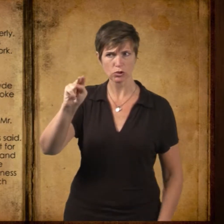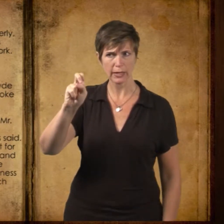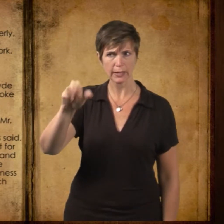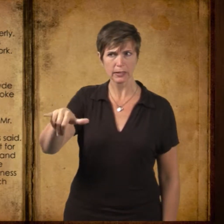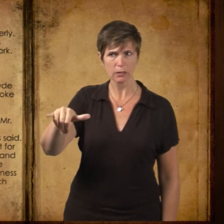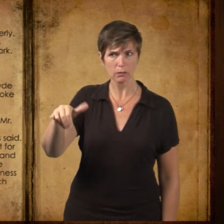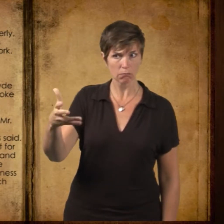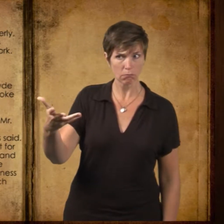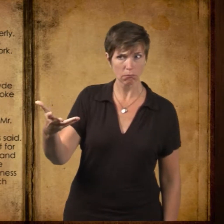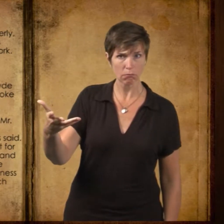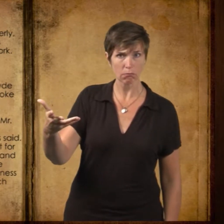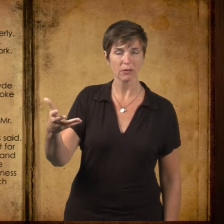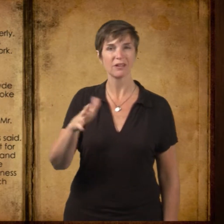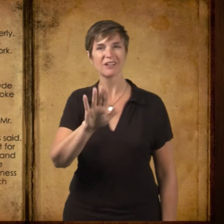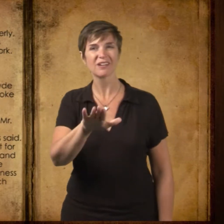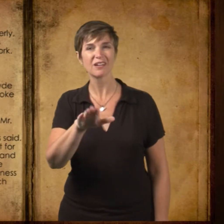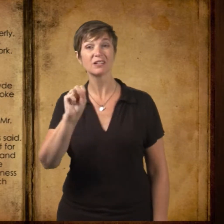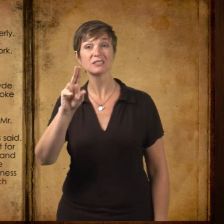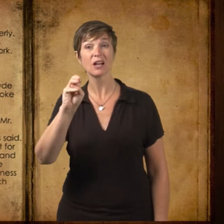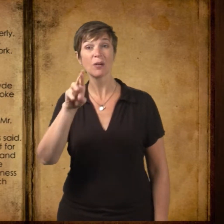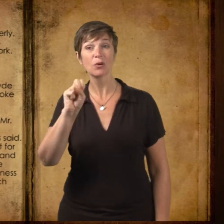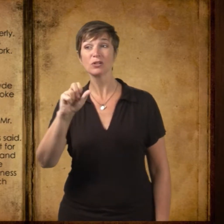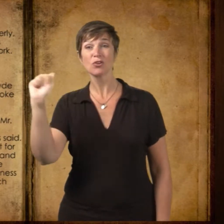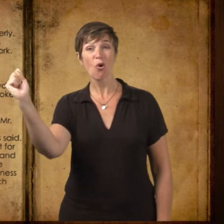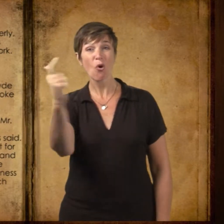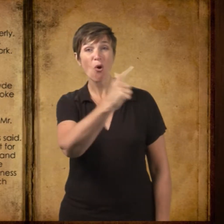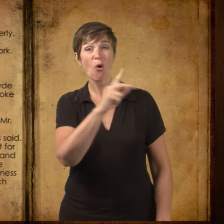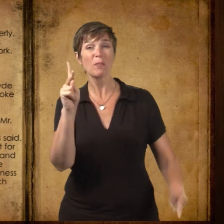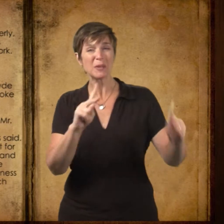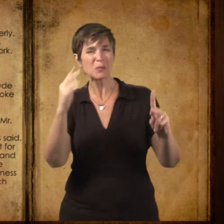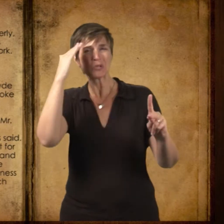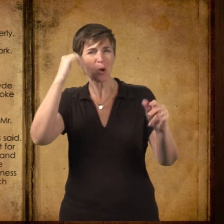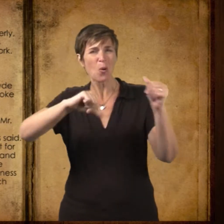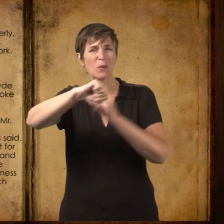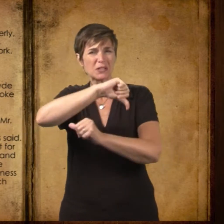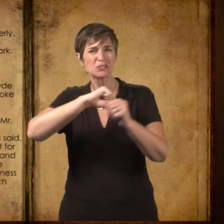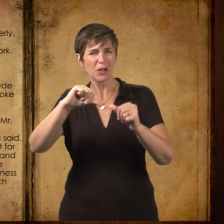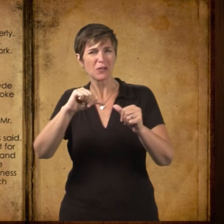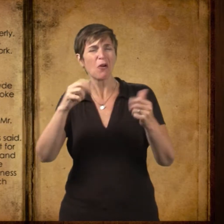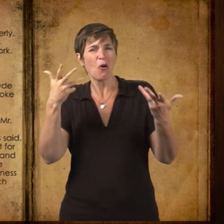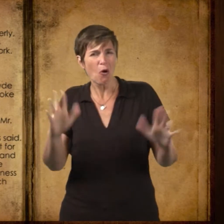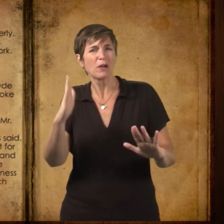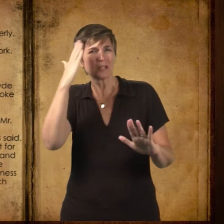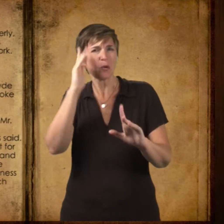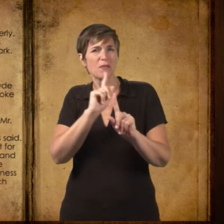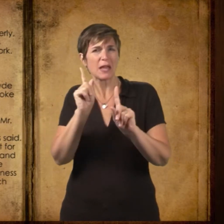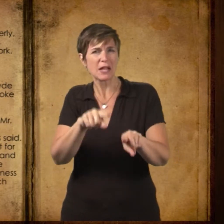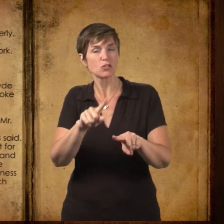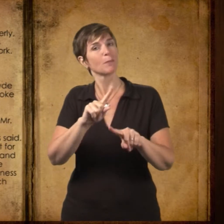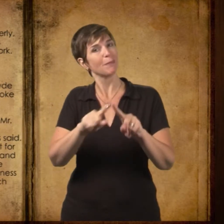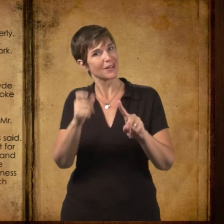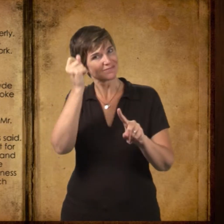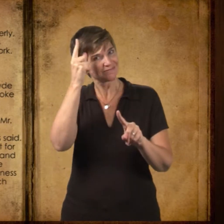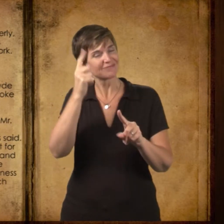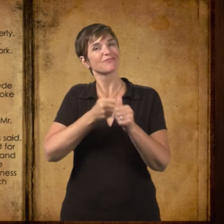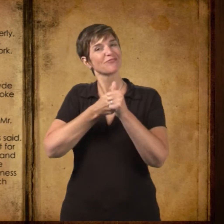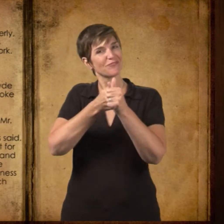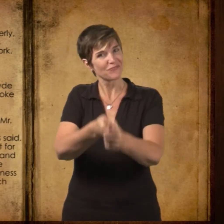Although Mr. Summers and everyone else in the village knew the answer perfectly well, it was the business of the official of the lottery